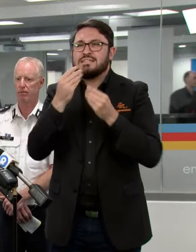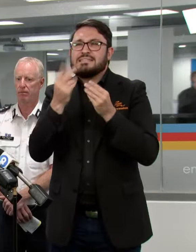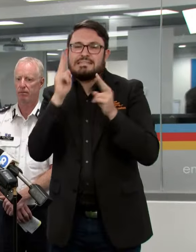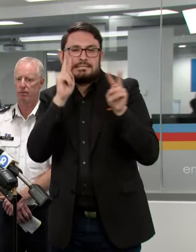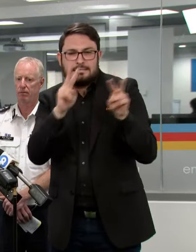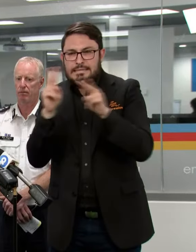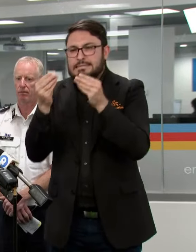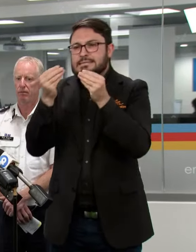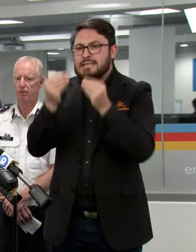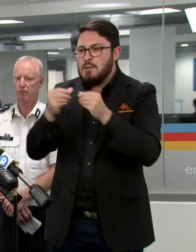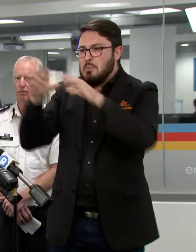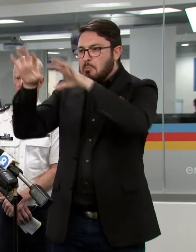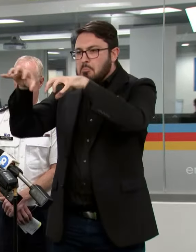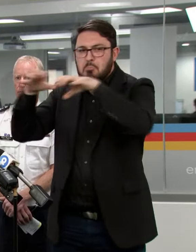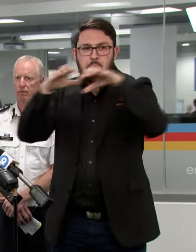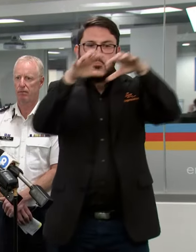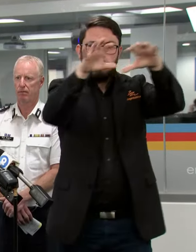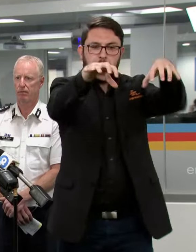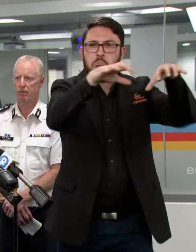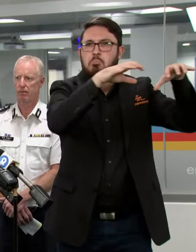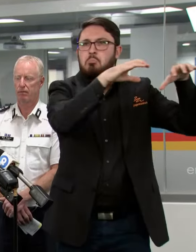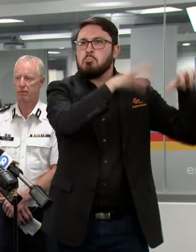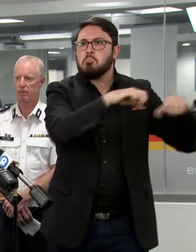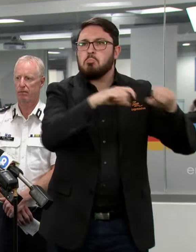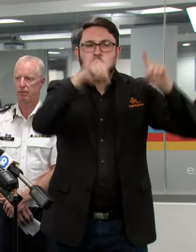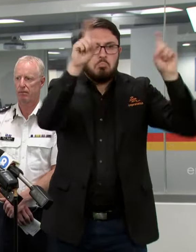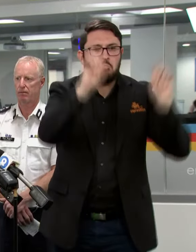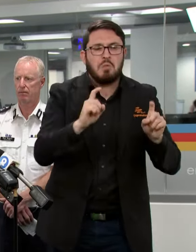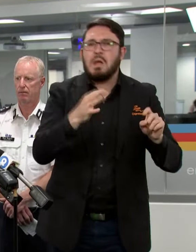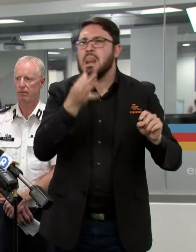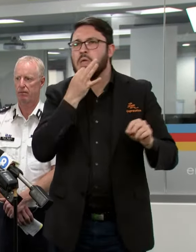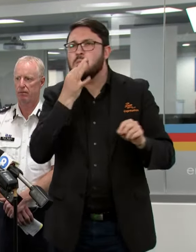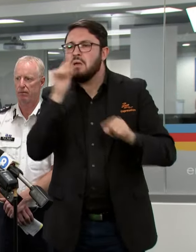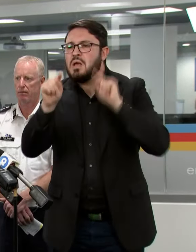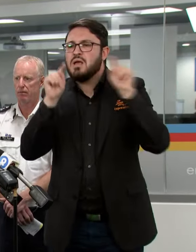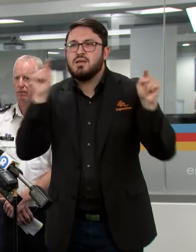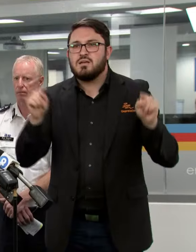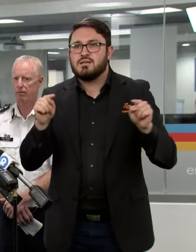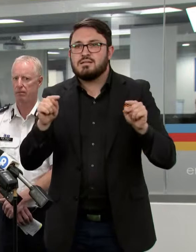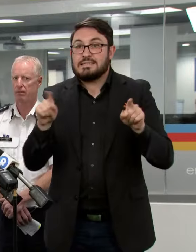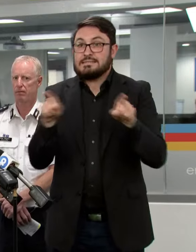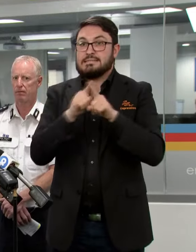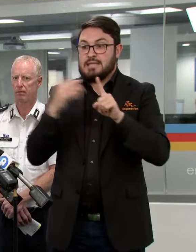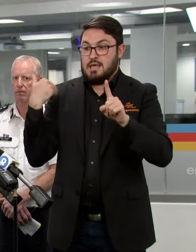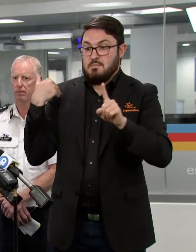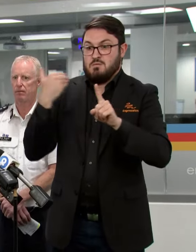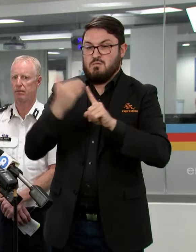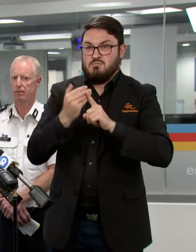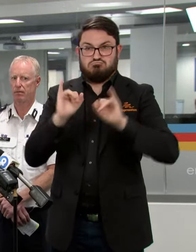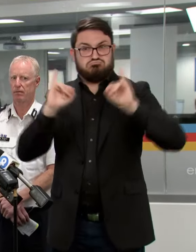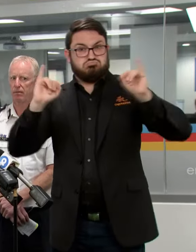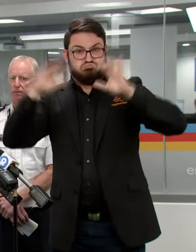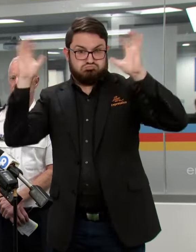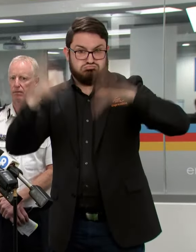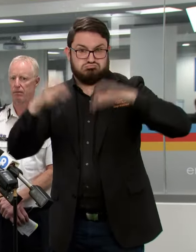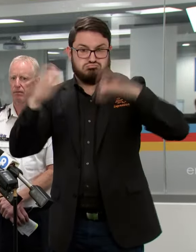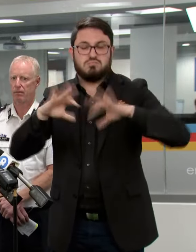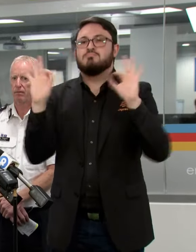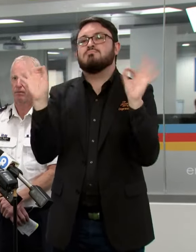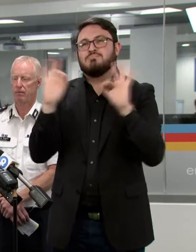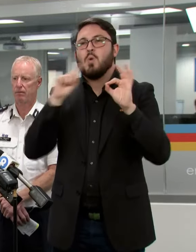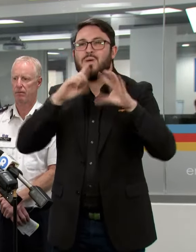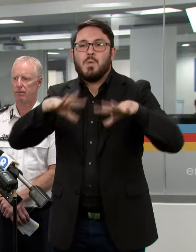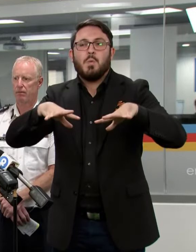shower and thunderstorm activity. So certainly not looking at the heavy rainfall that we have seen over the last